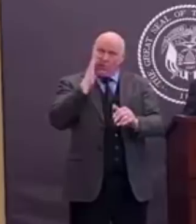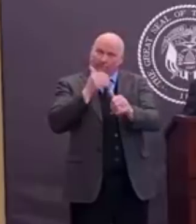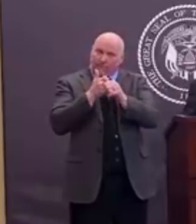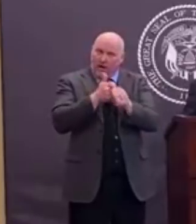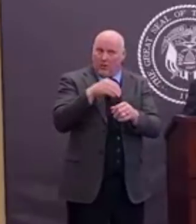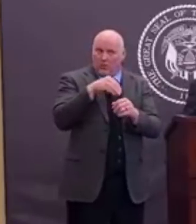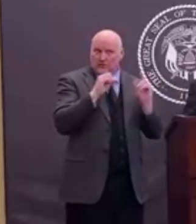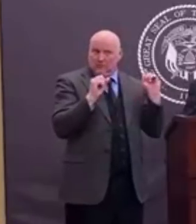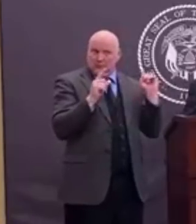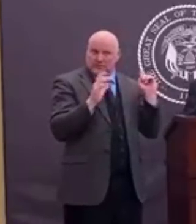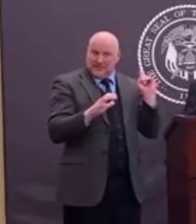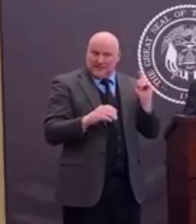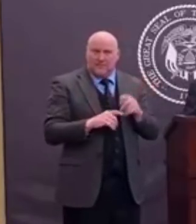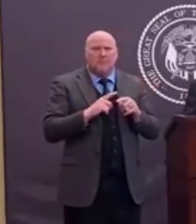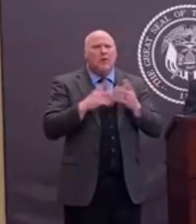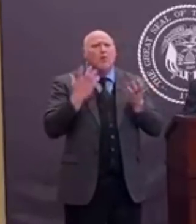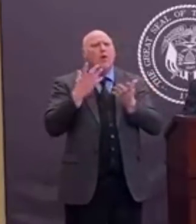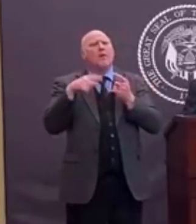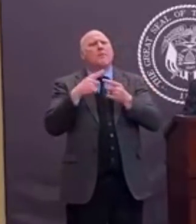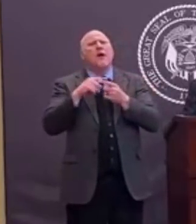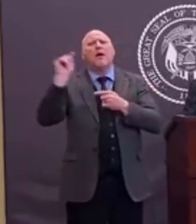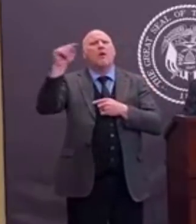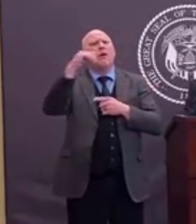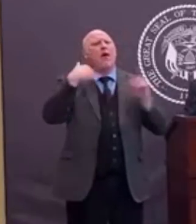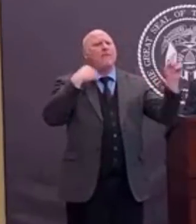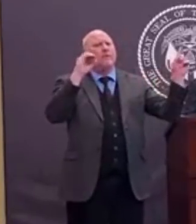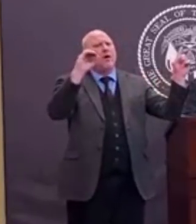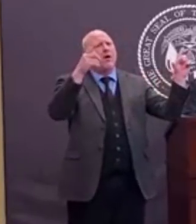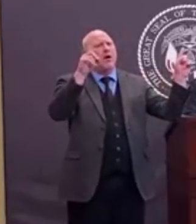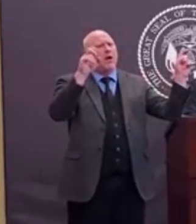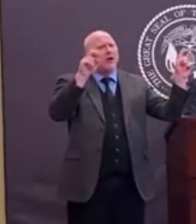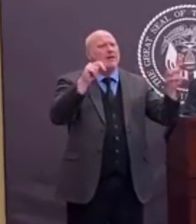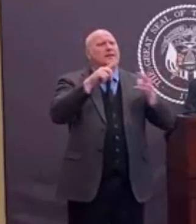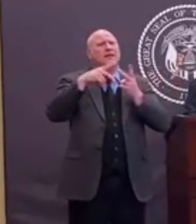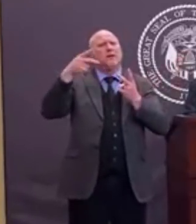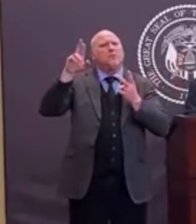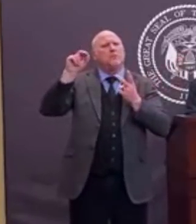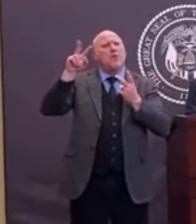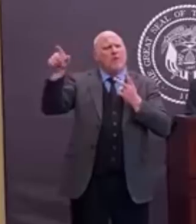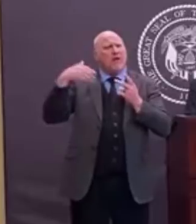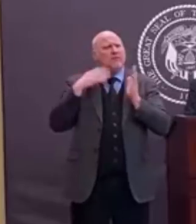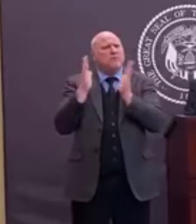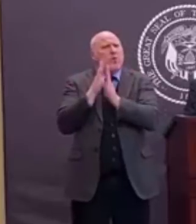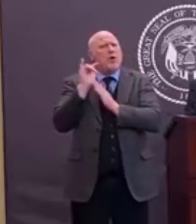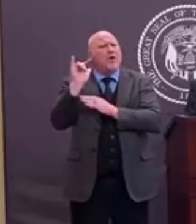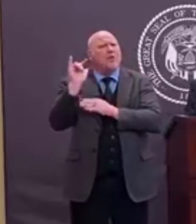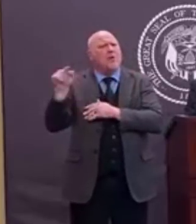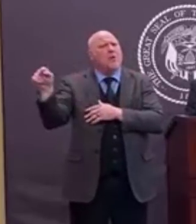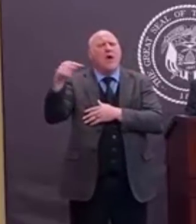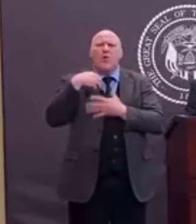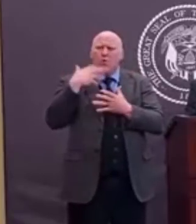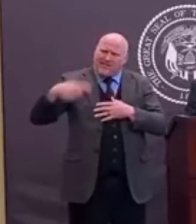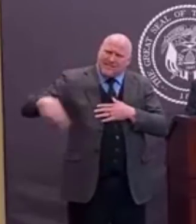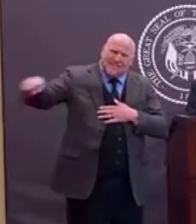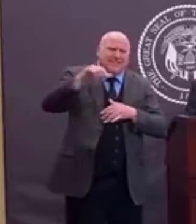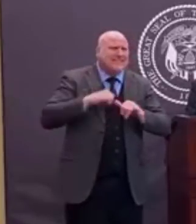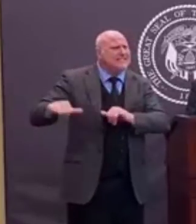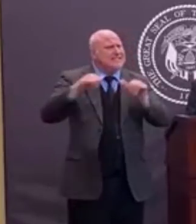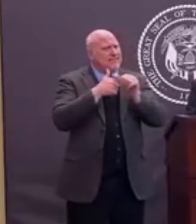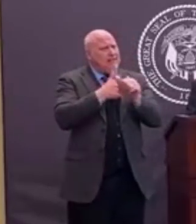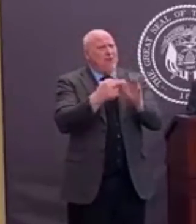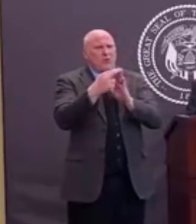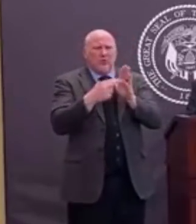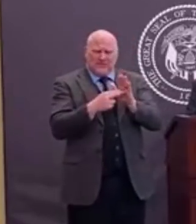and take a look at what's taking place with policies there, and see if we can emulate this same thing that's happening in Salt Lake City. So